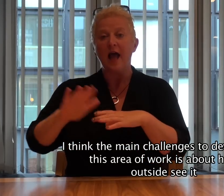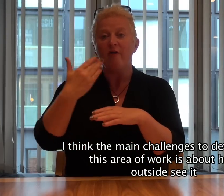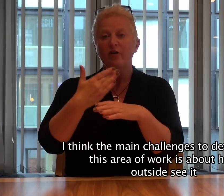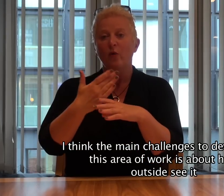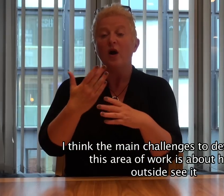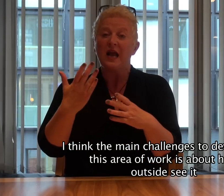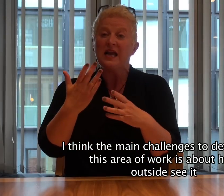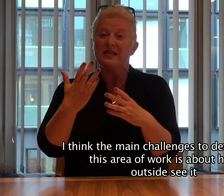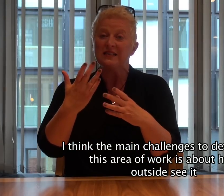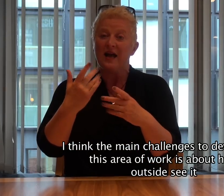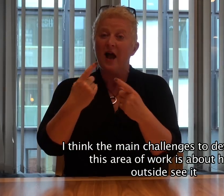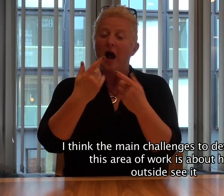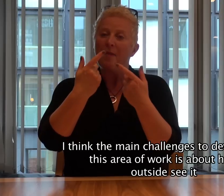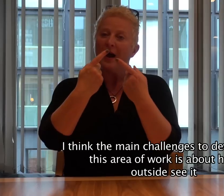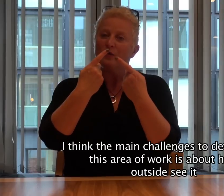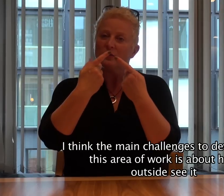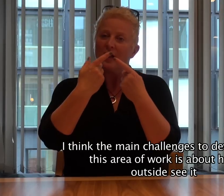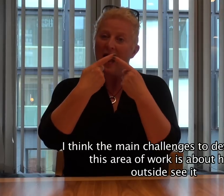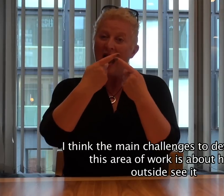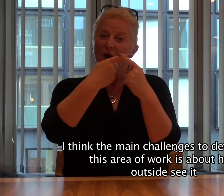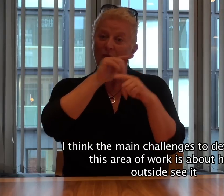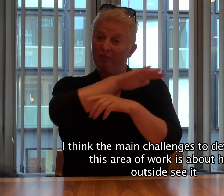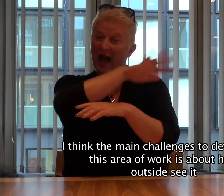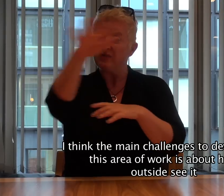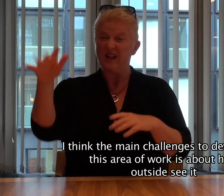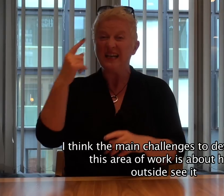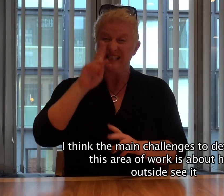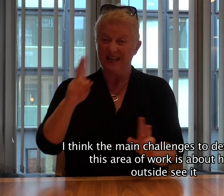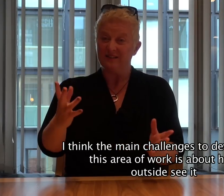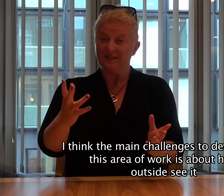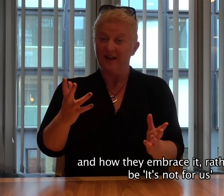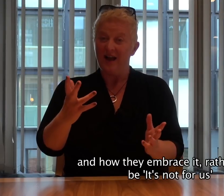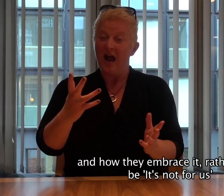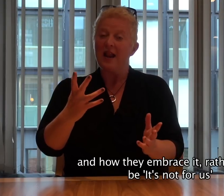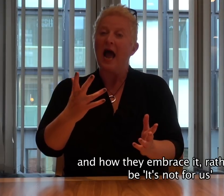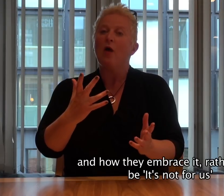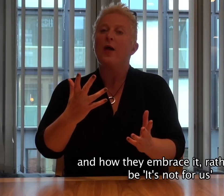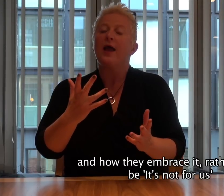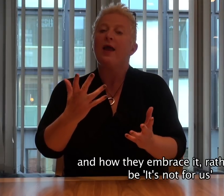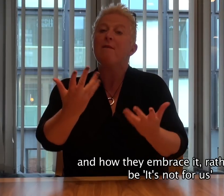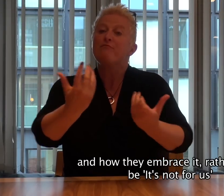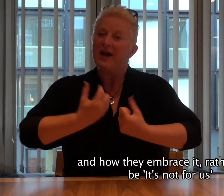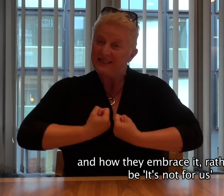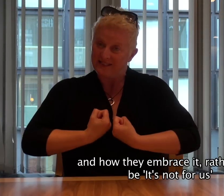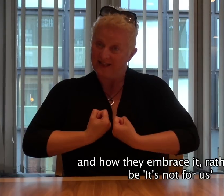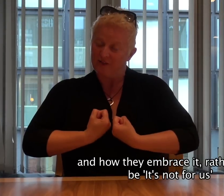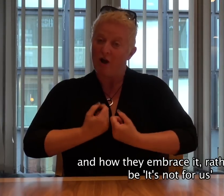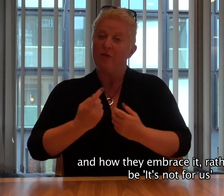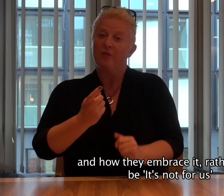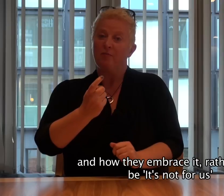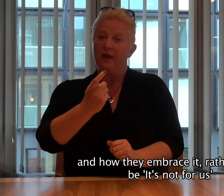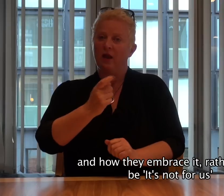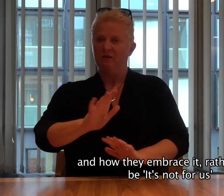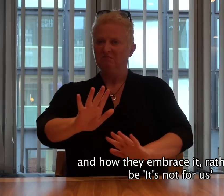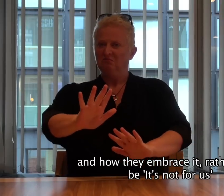in this area of work is about how outside see it and how they embrace it